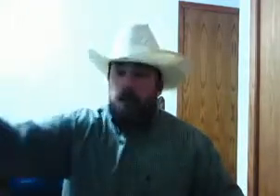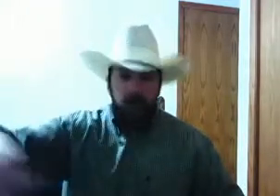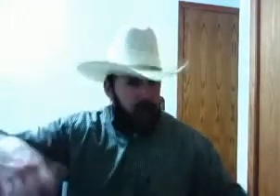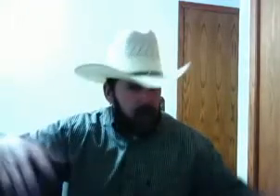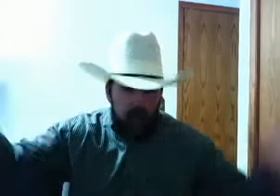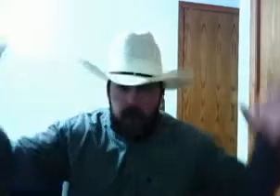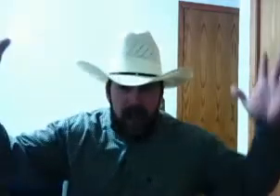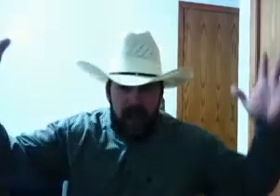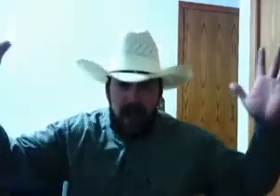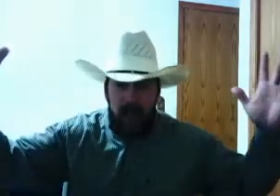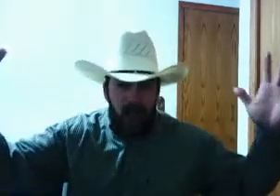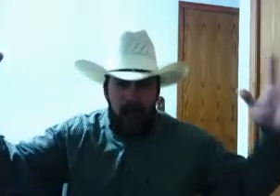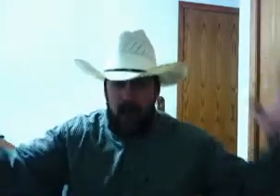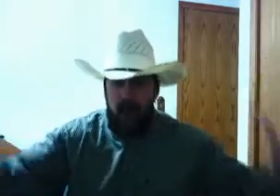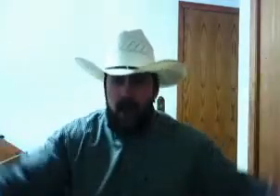so be it. Let them not hear it.